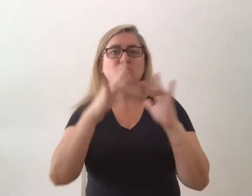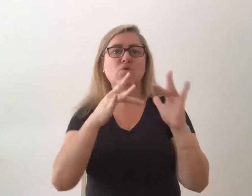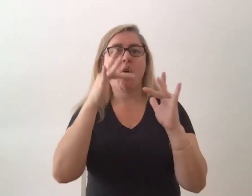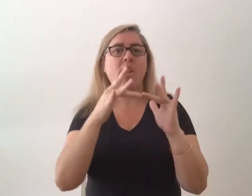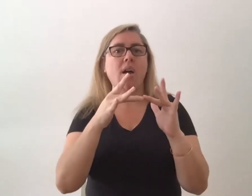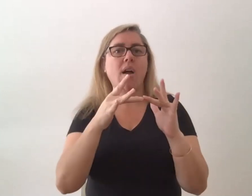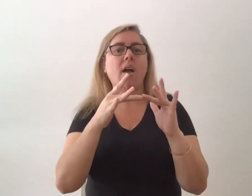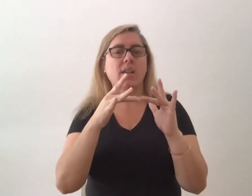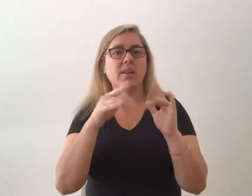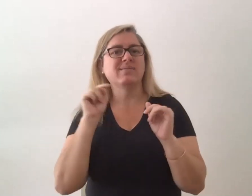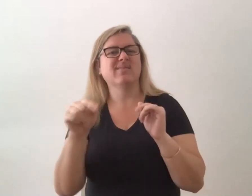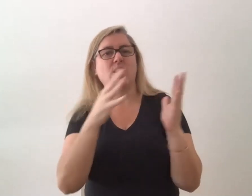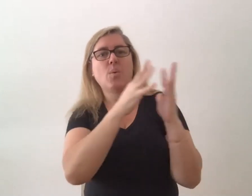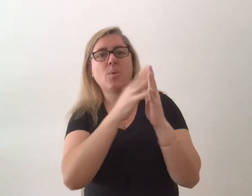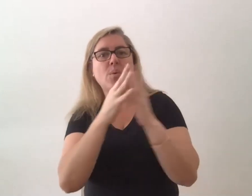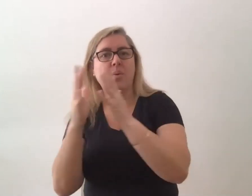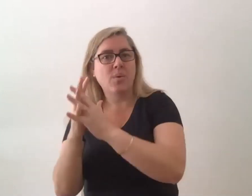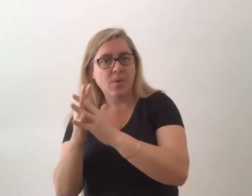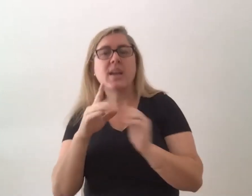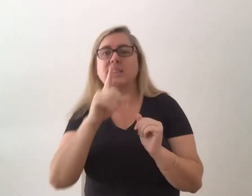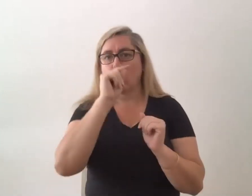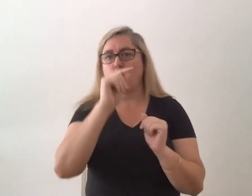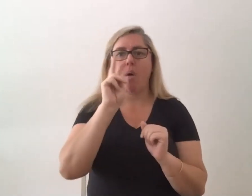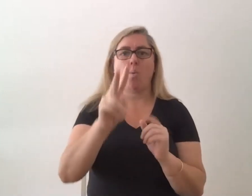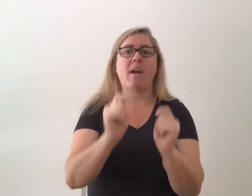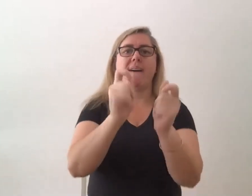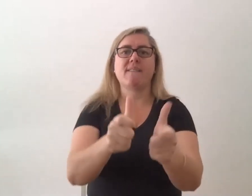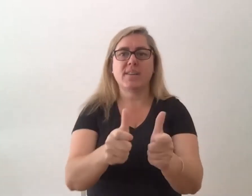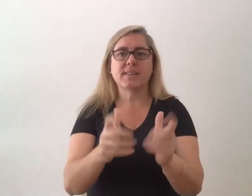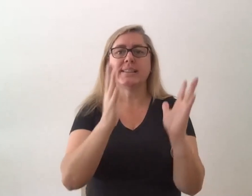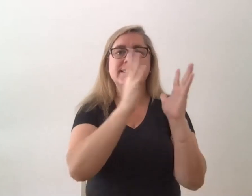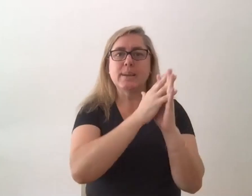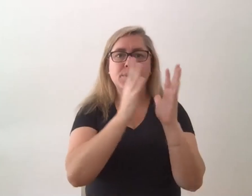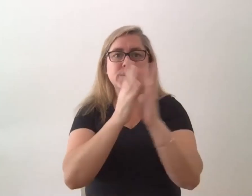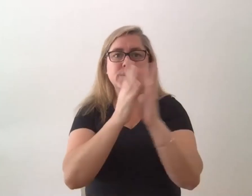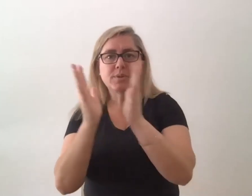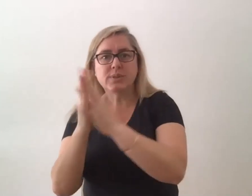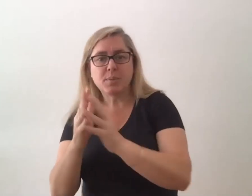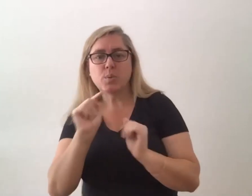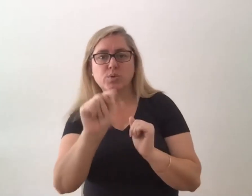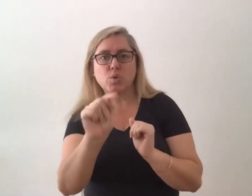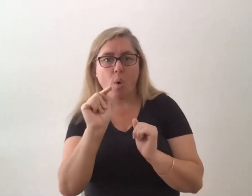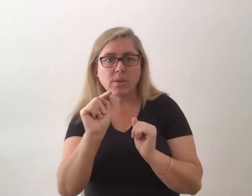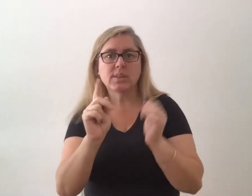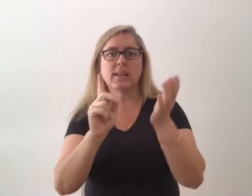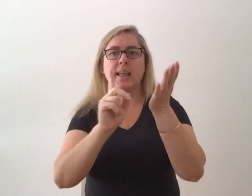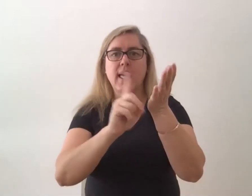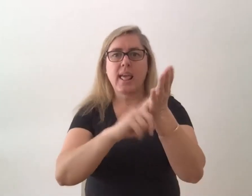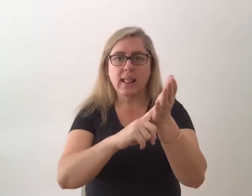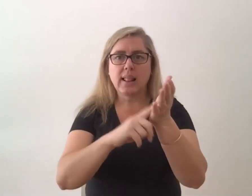for viewing afterwards which is www.llol